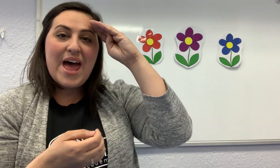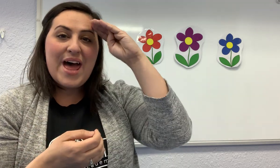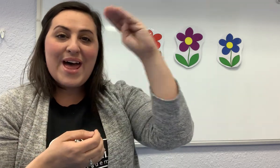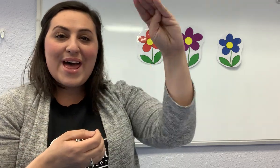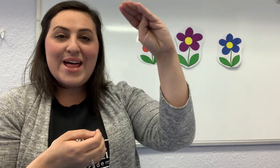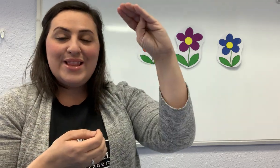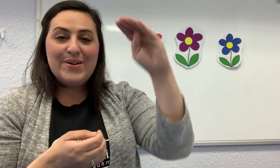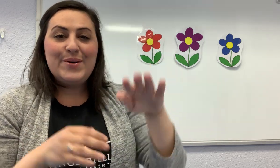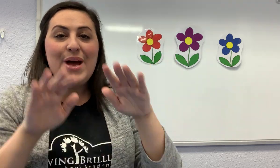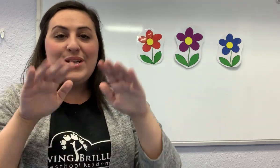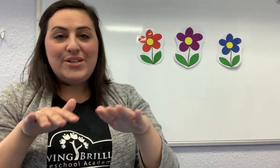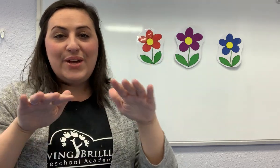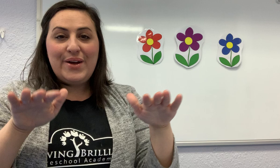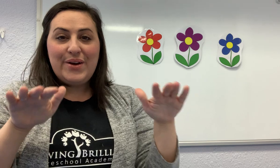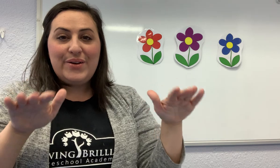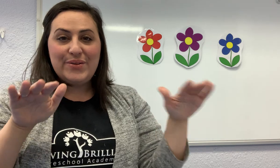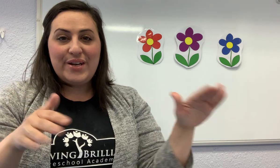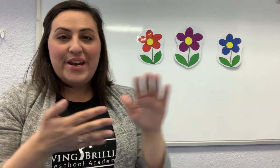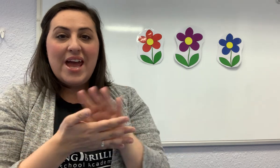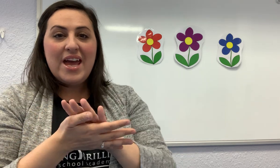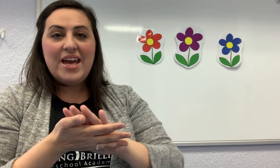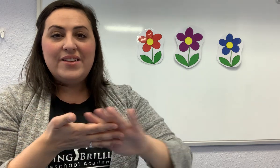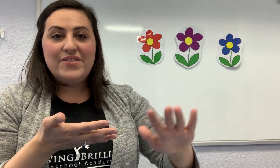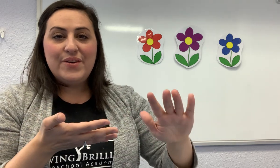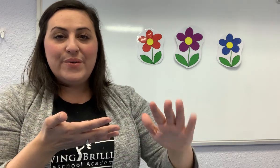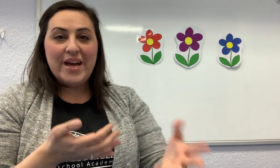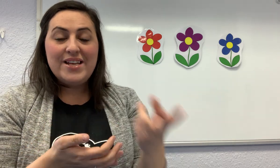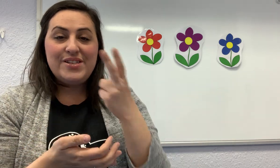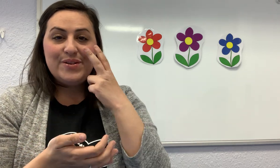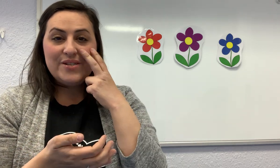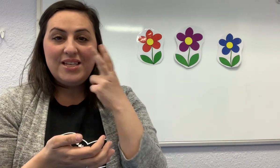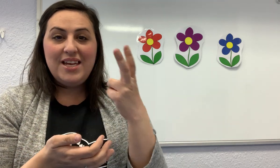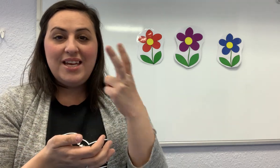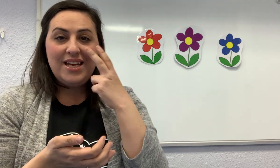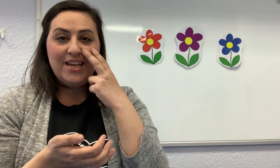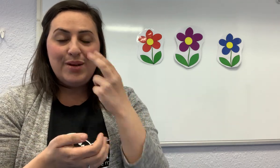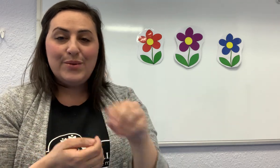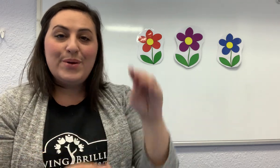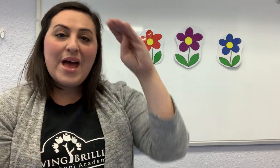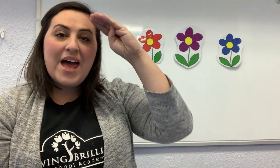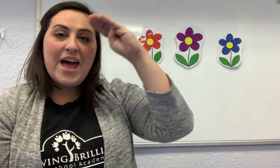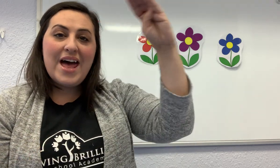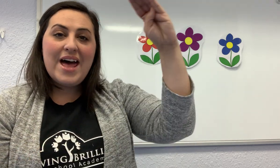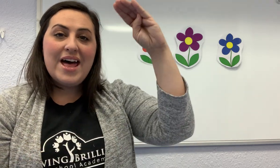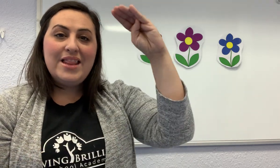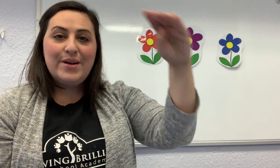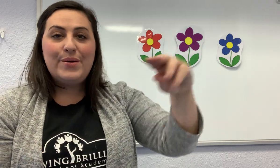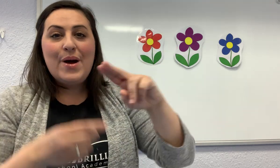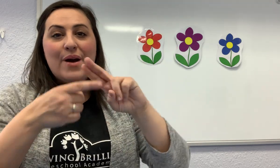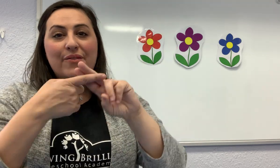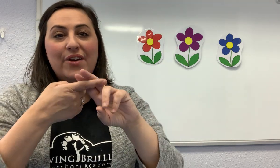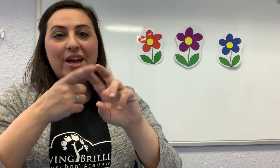Hello, children. It's so nice to see you. Hello, friends.